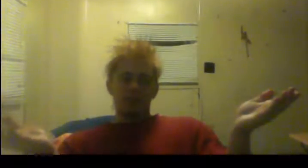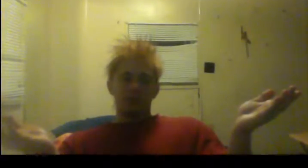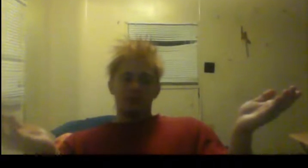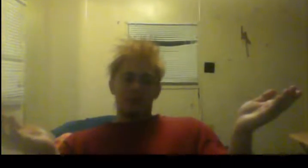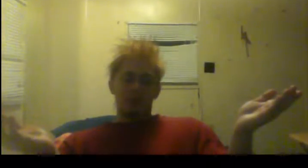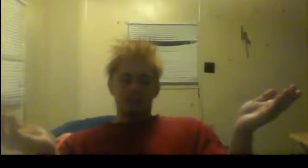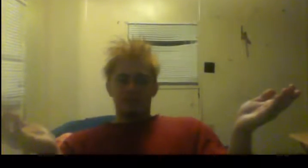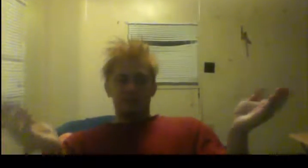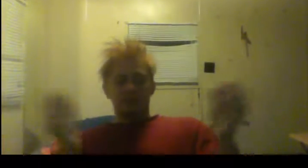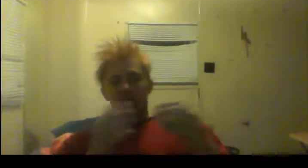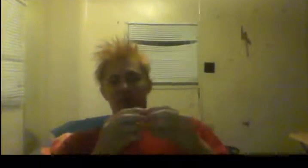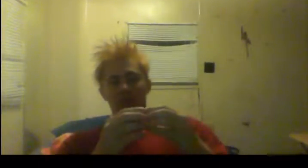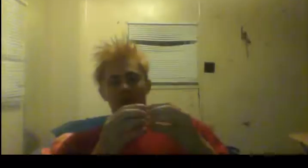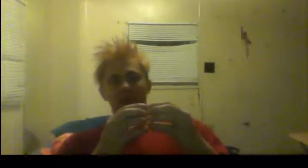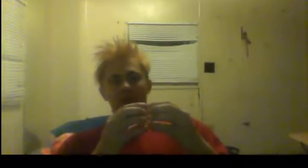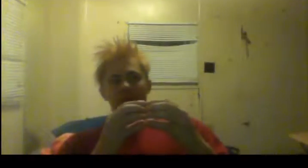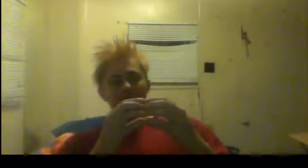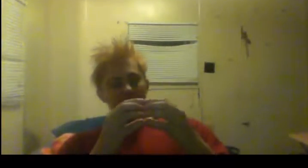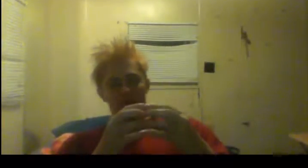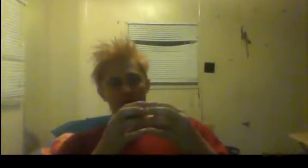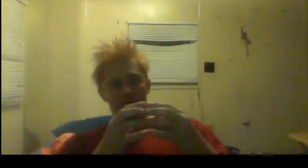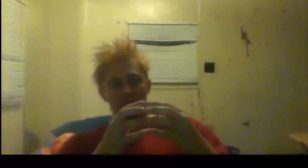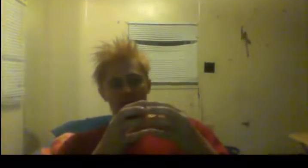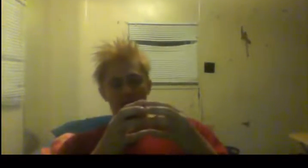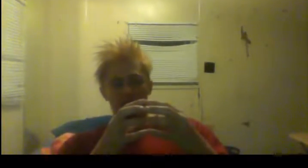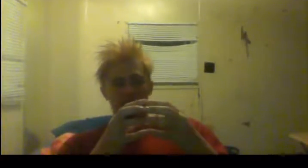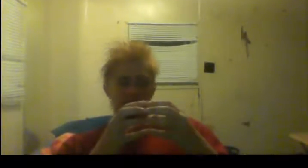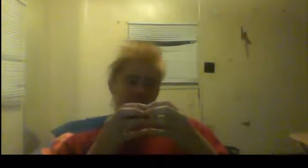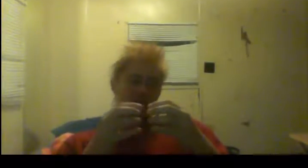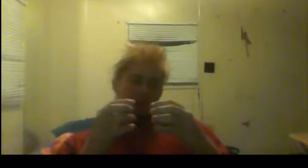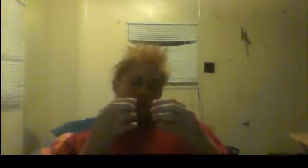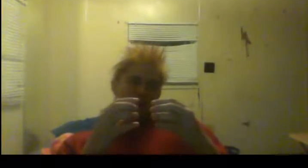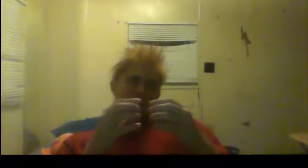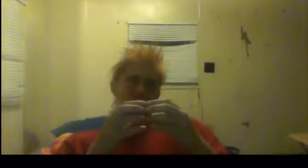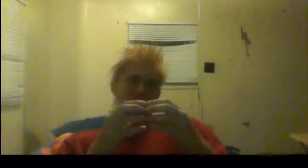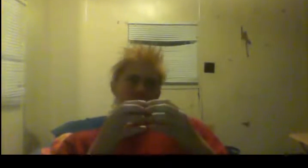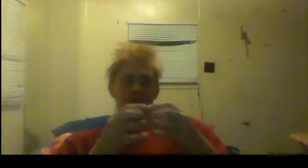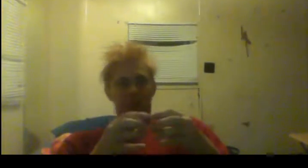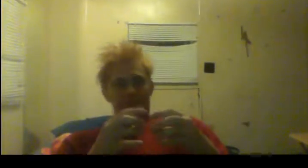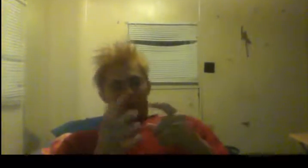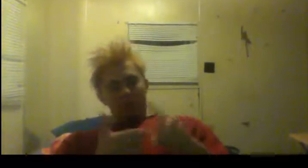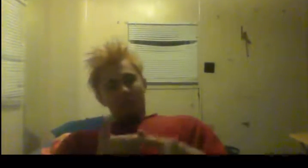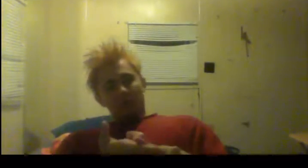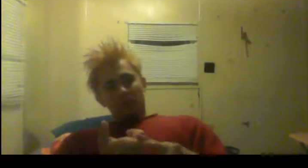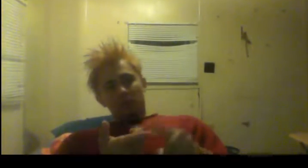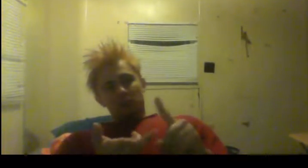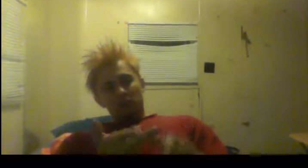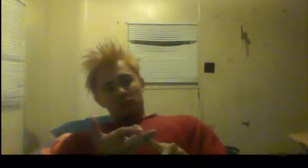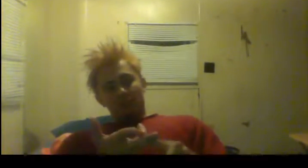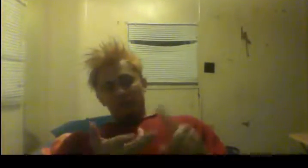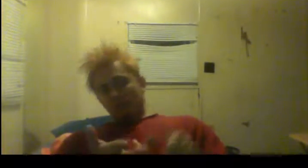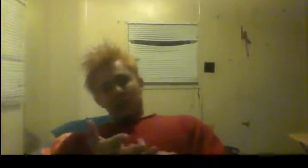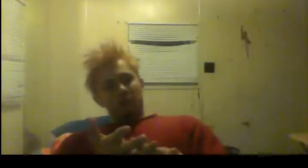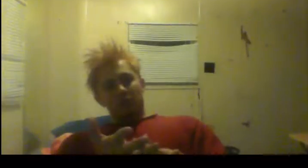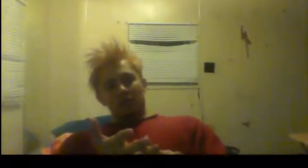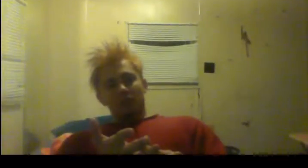same as your second meal. Another turkey meal with green beans, stuffing, and mashed potatoes